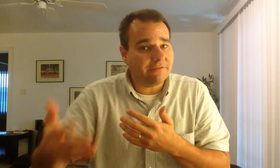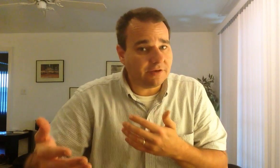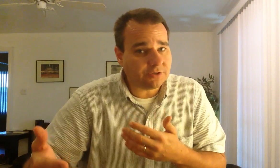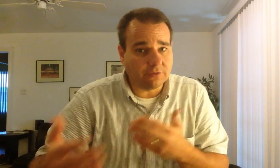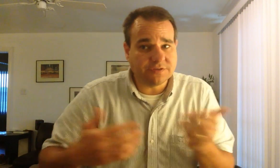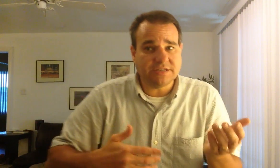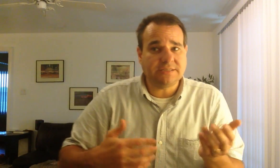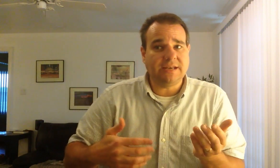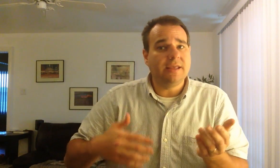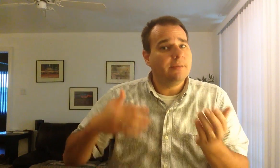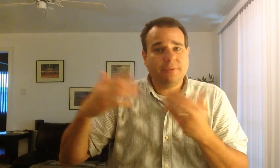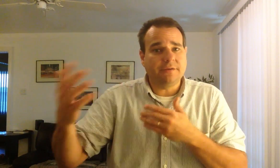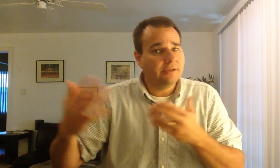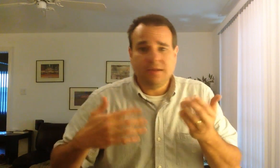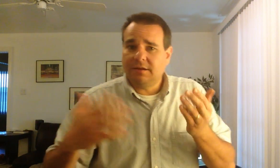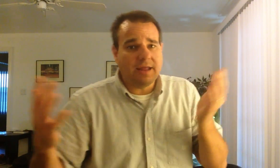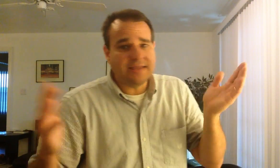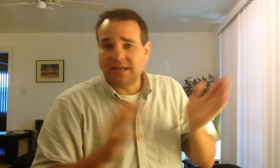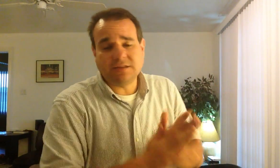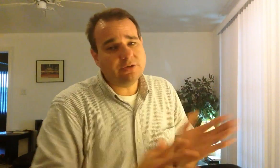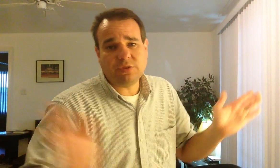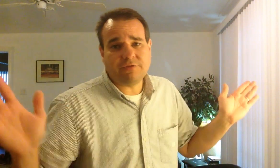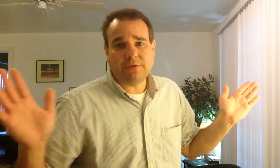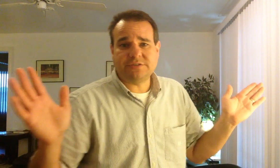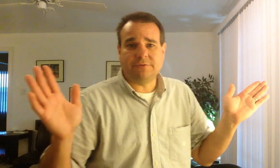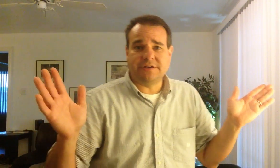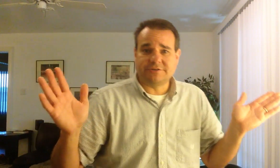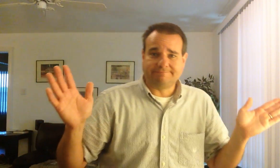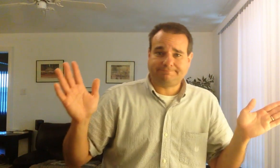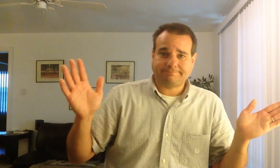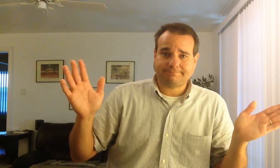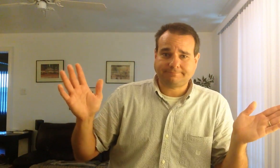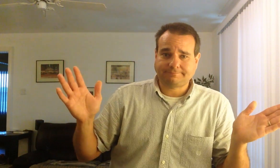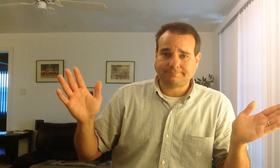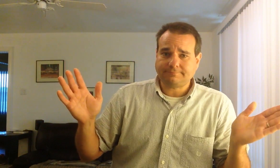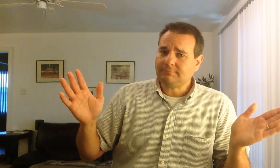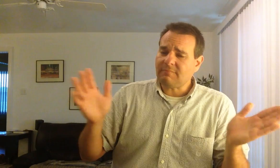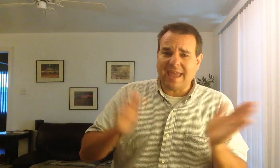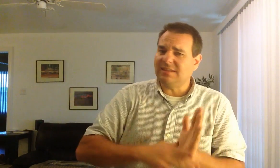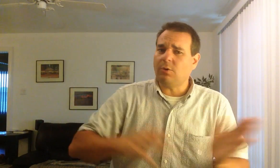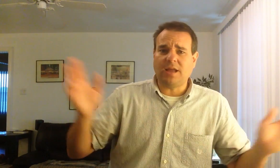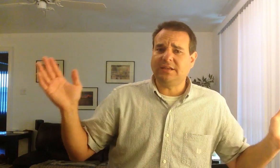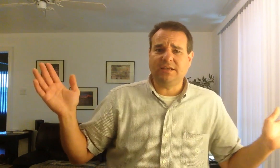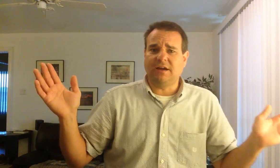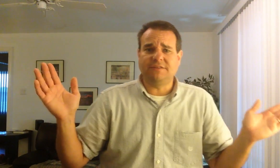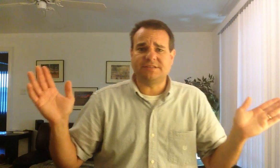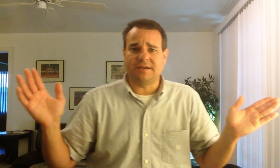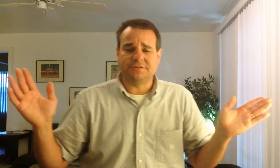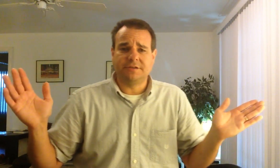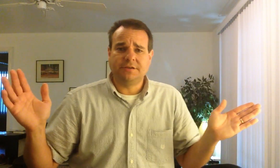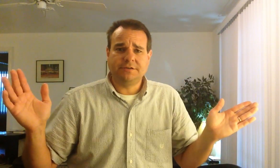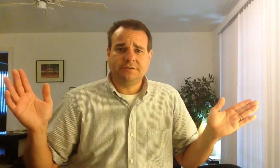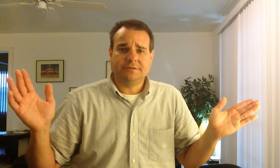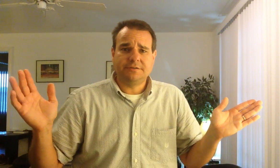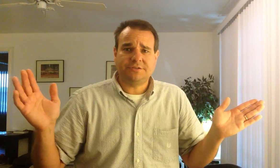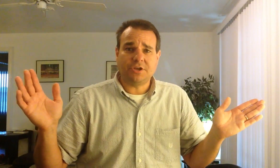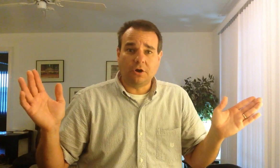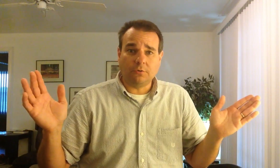beneficial over 16, but has nothing to do with the frequency range and the quality of the sound. So,